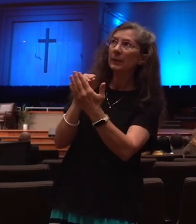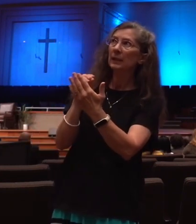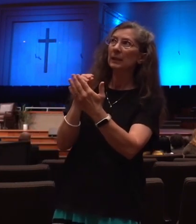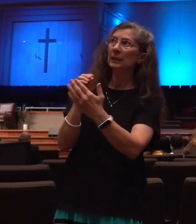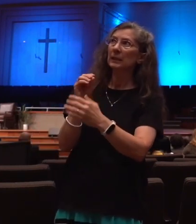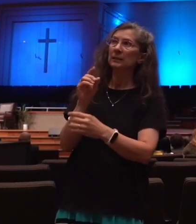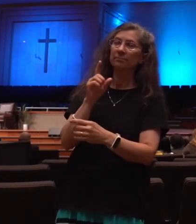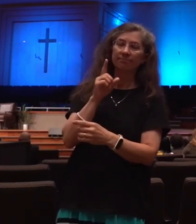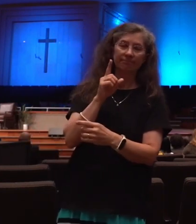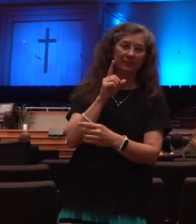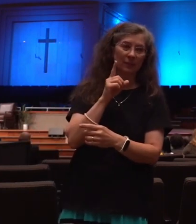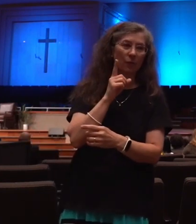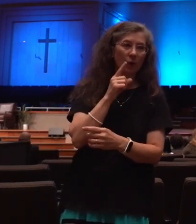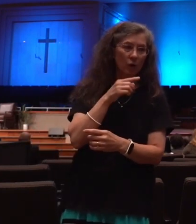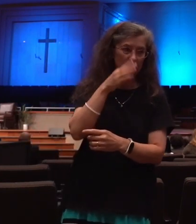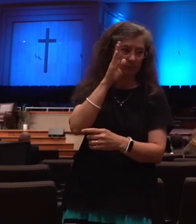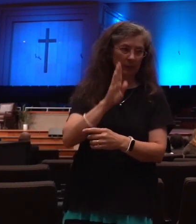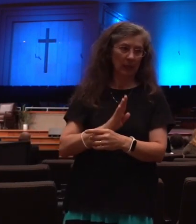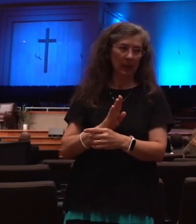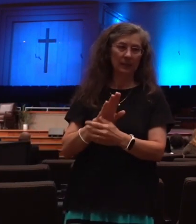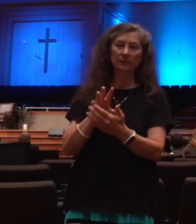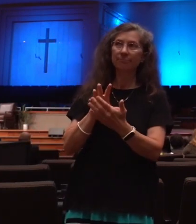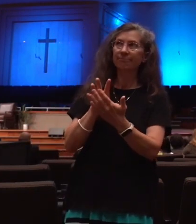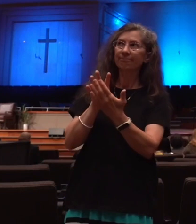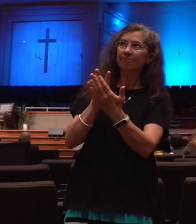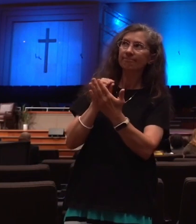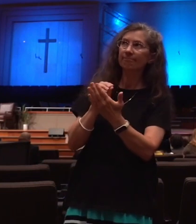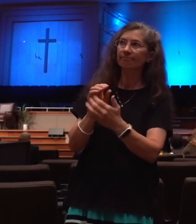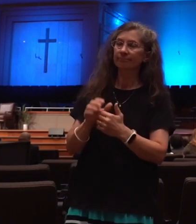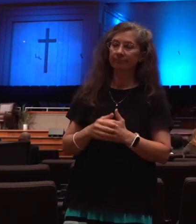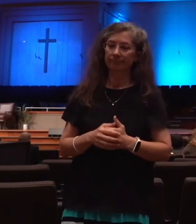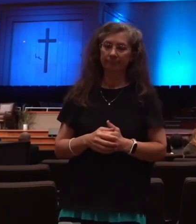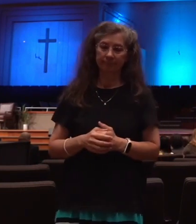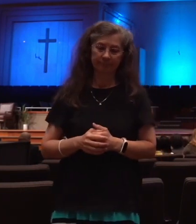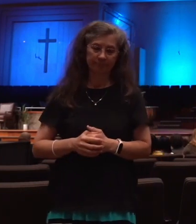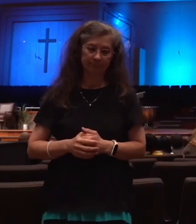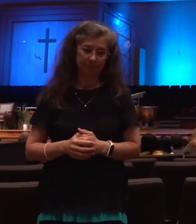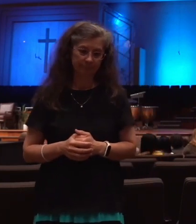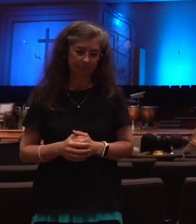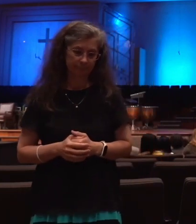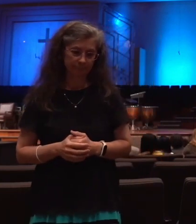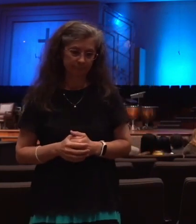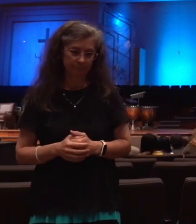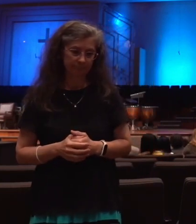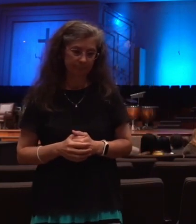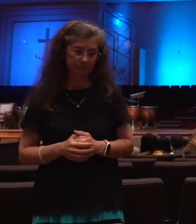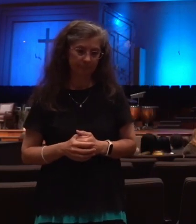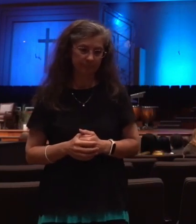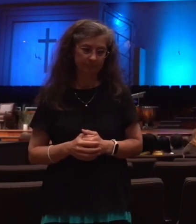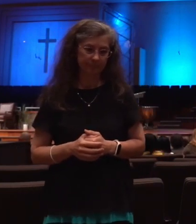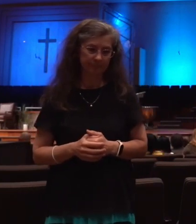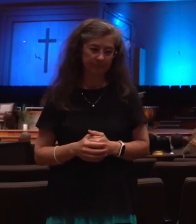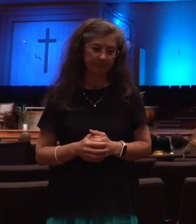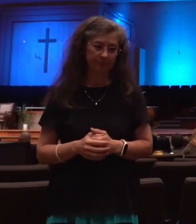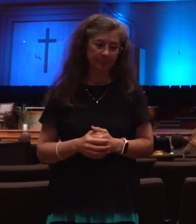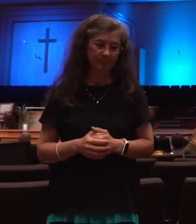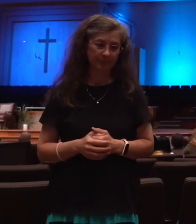is God. In other words, a counterfeit God. And as I said, at this point, Satan